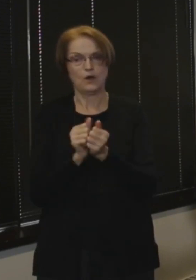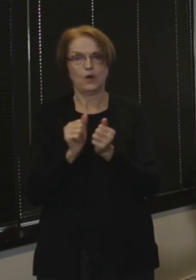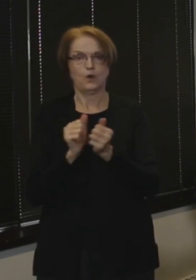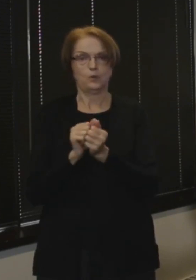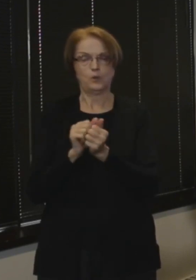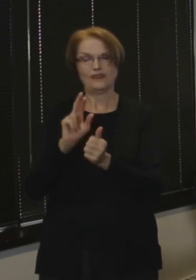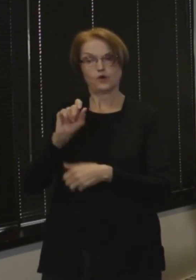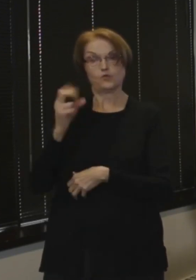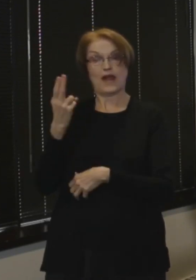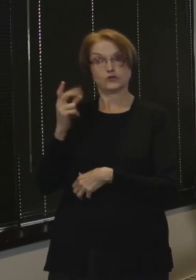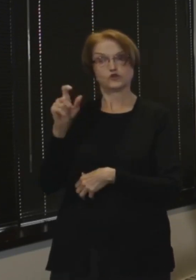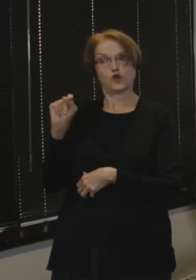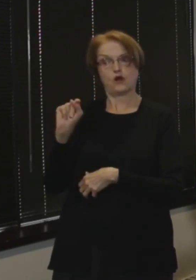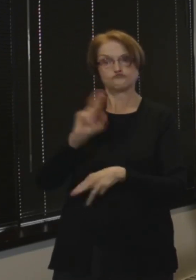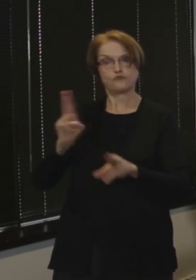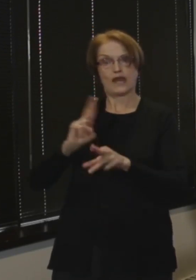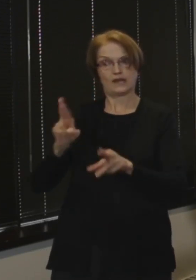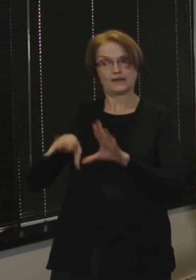open outside the door.